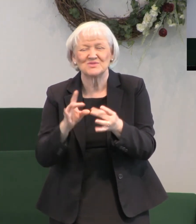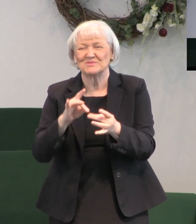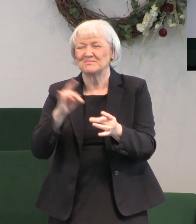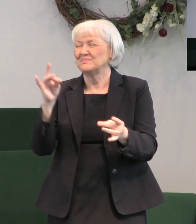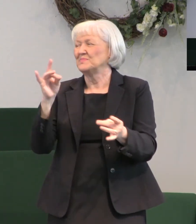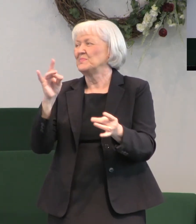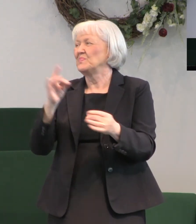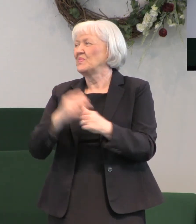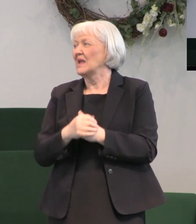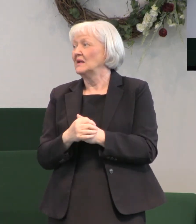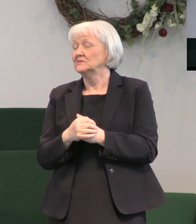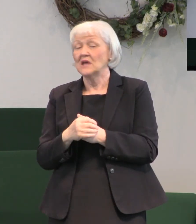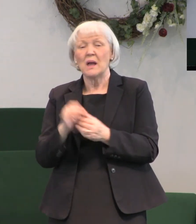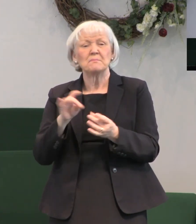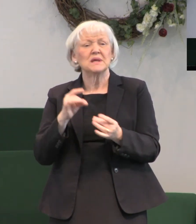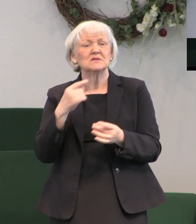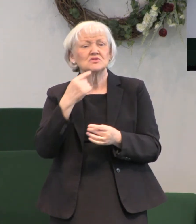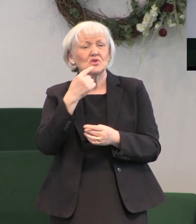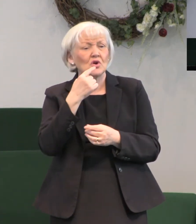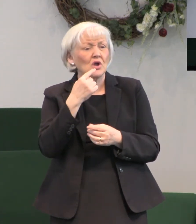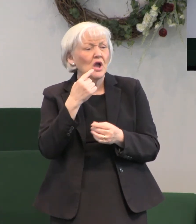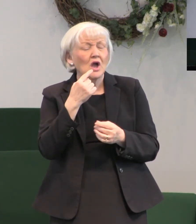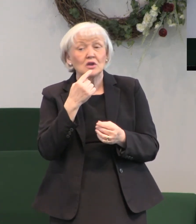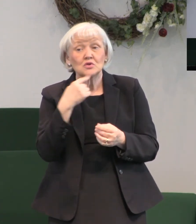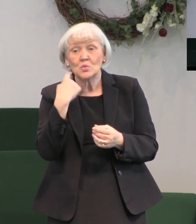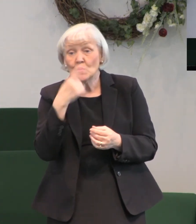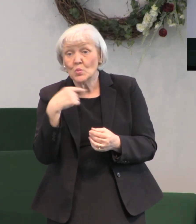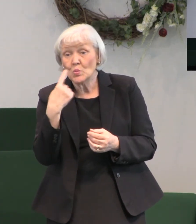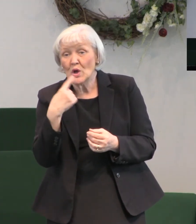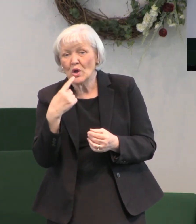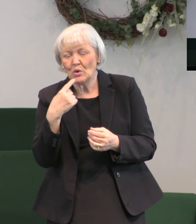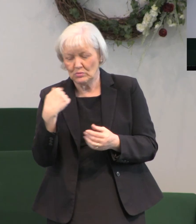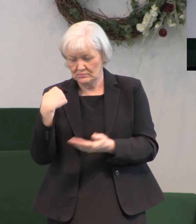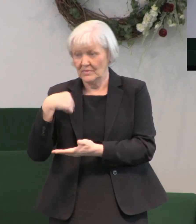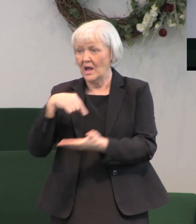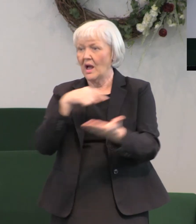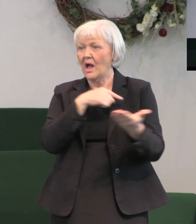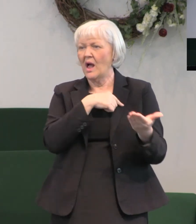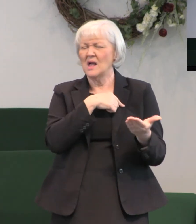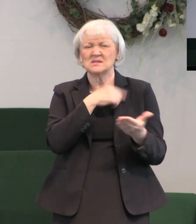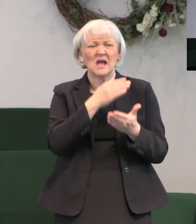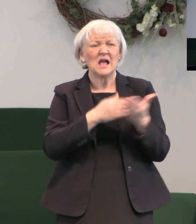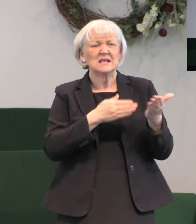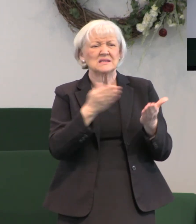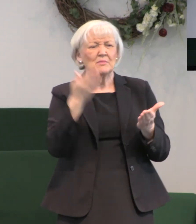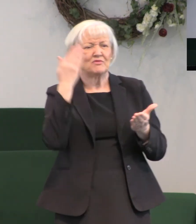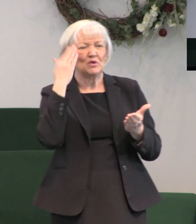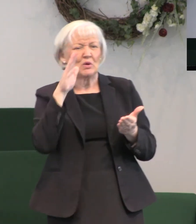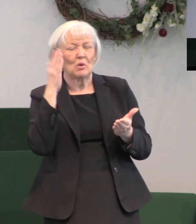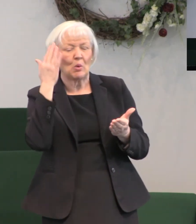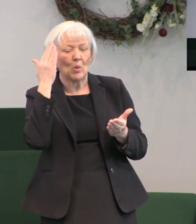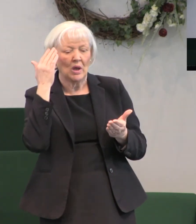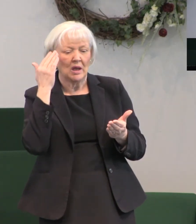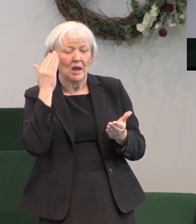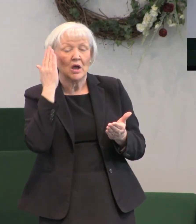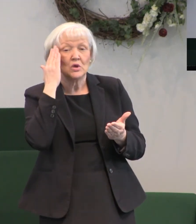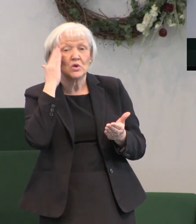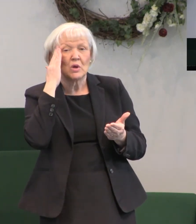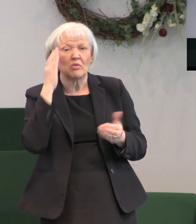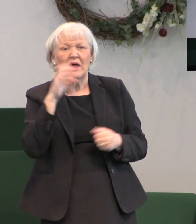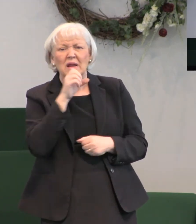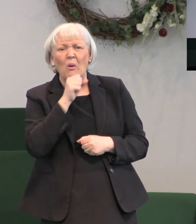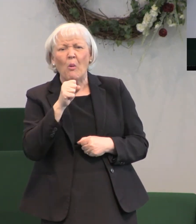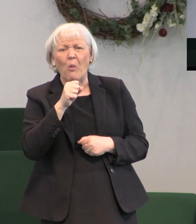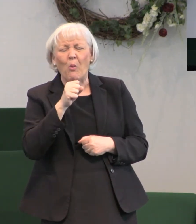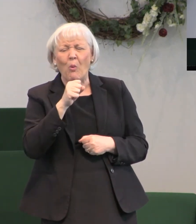They minister to us in ways that we do not recognize. Some of y'all have seen the old picture with the little kids